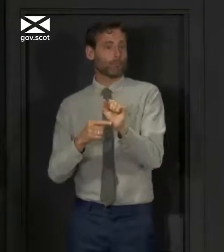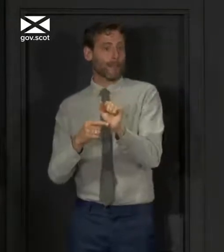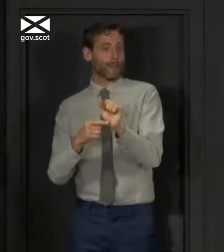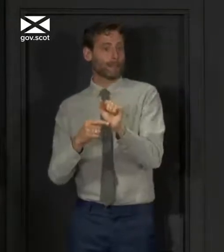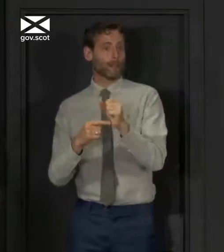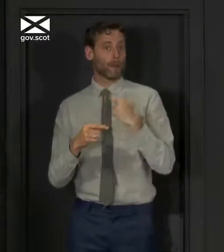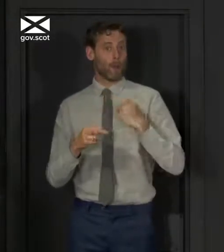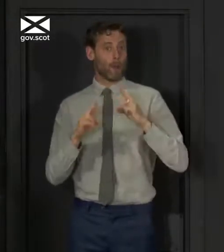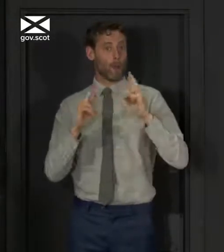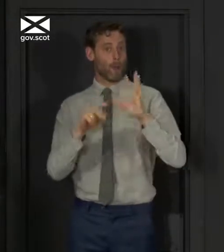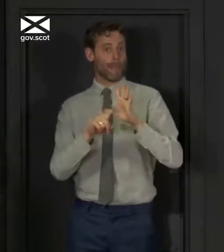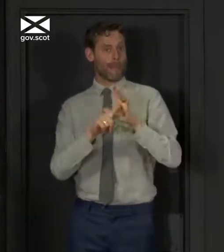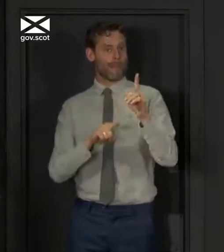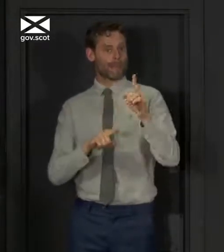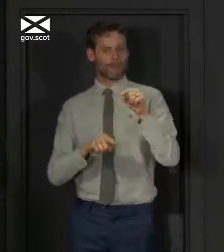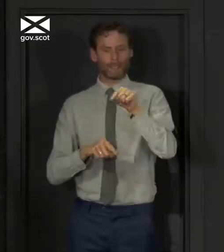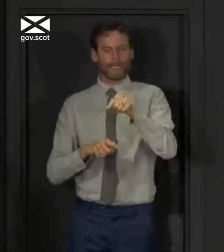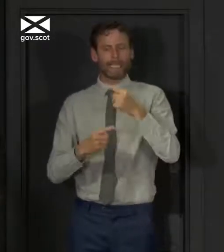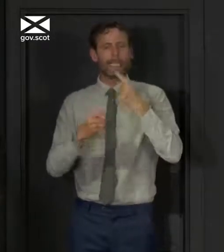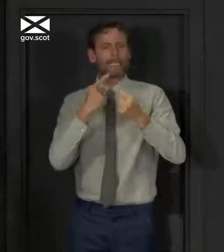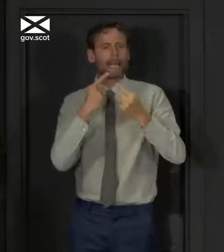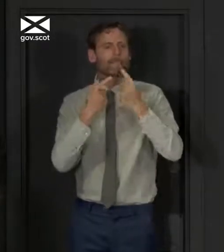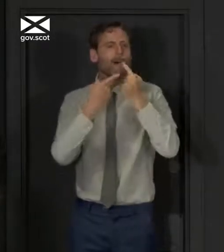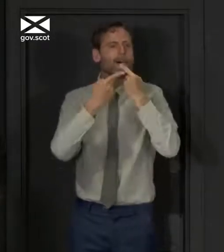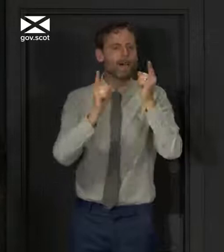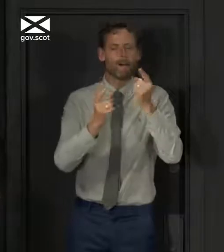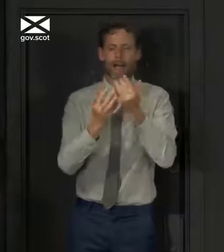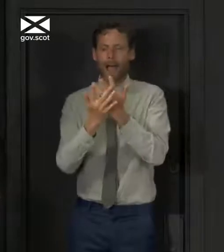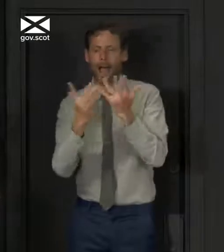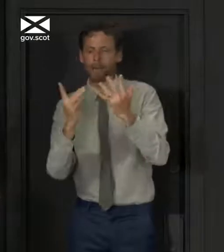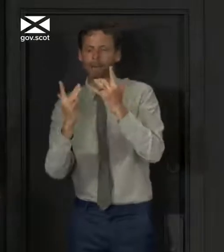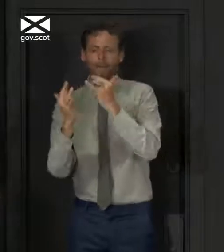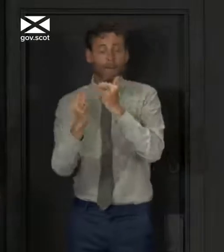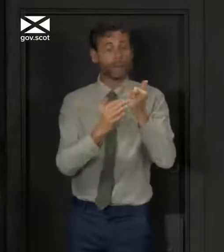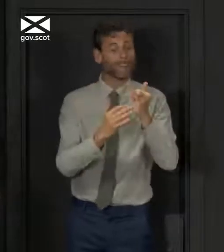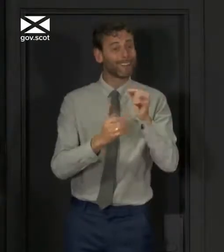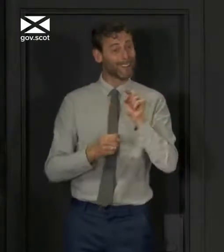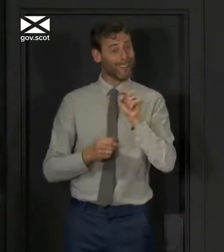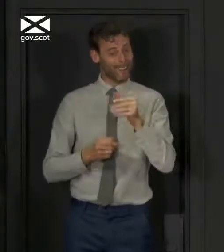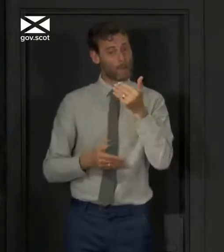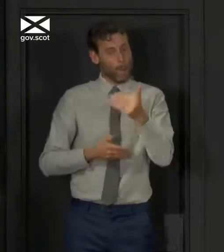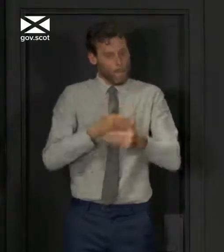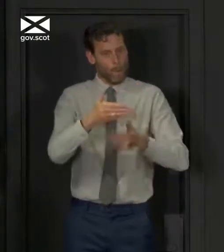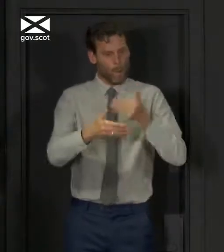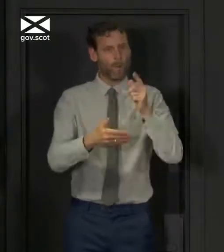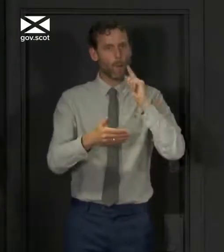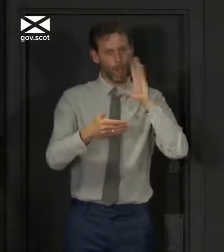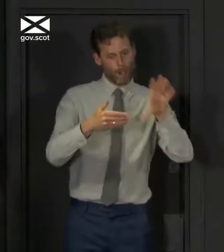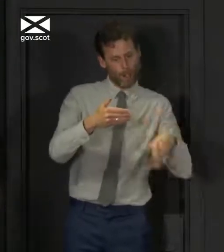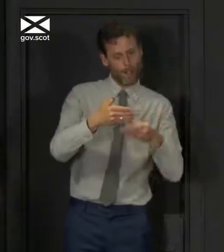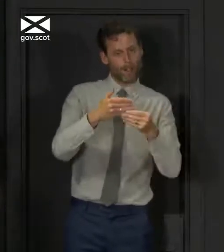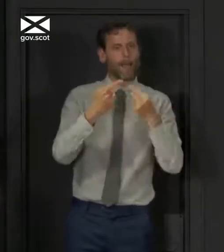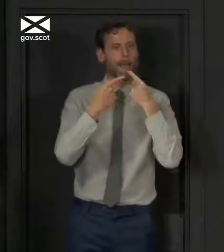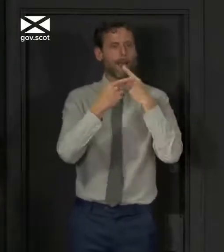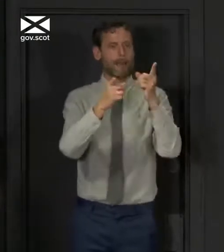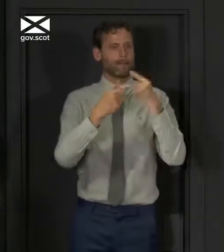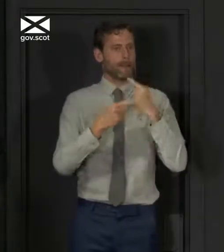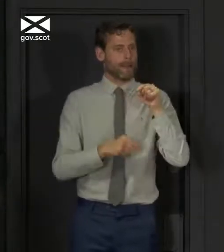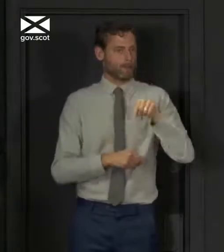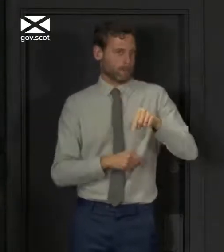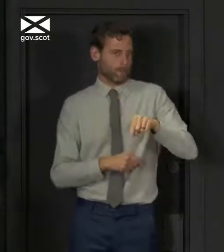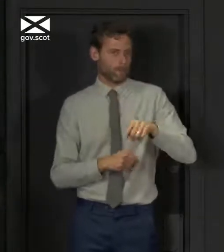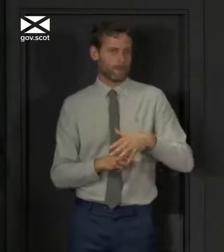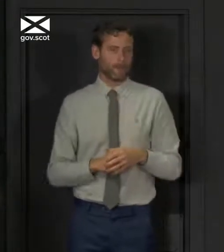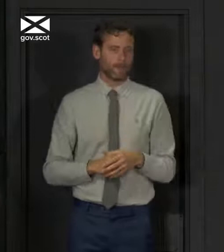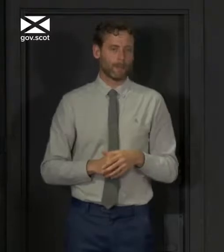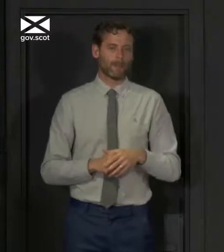what that data will be, certainly in the early phases, although we would look to develop it as the system develops and enhances